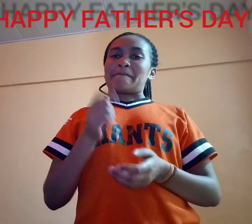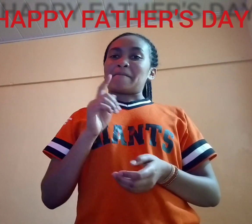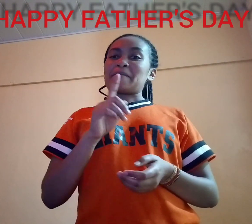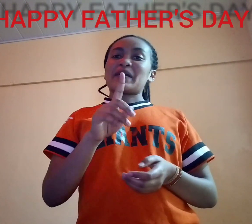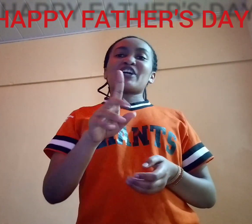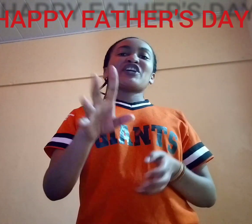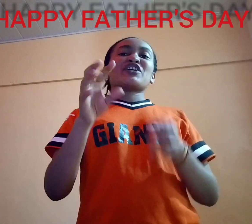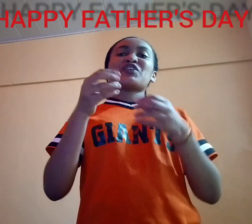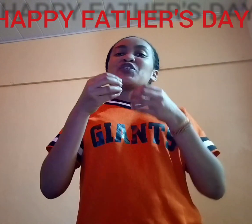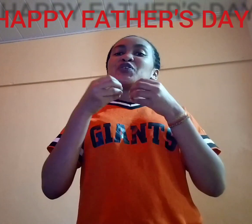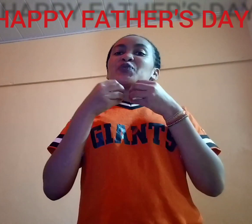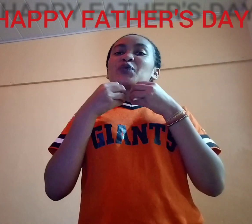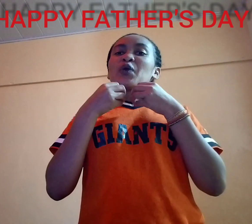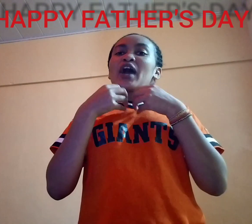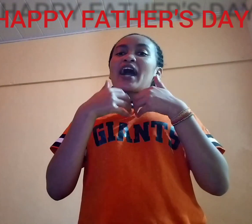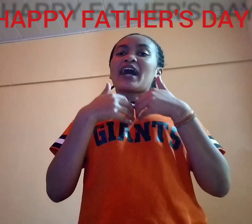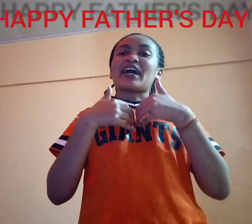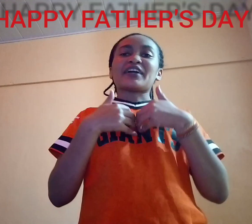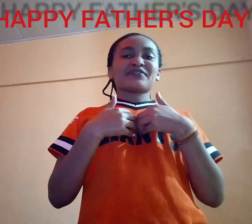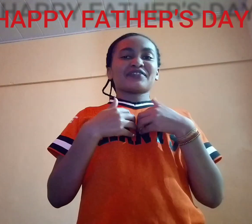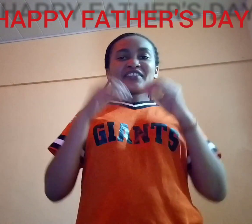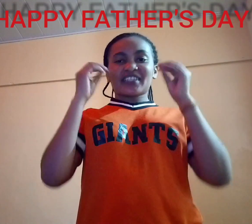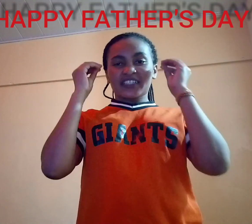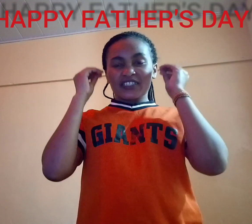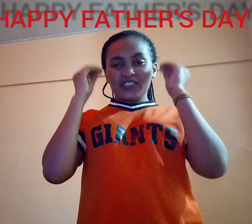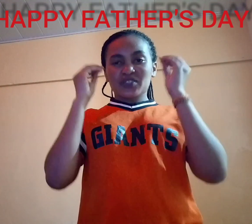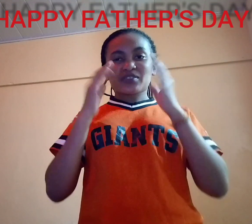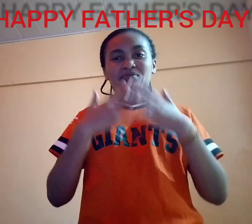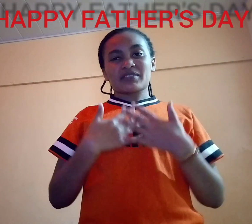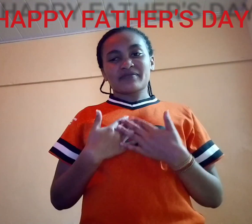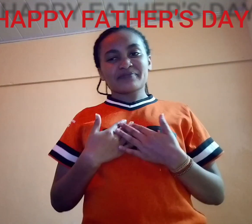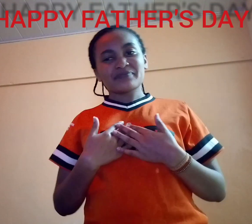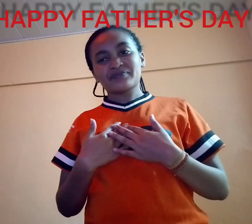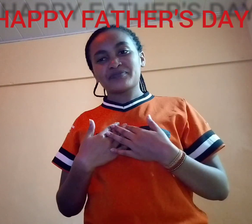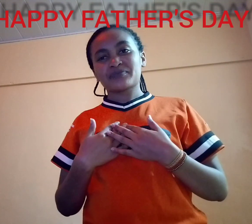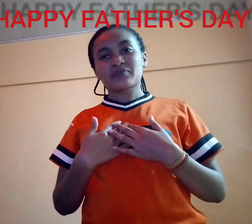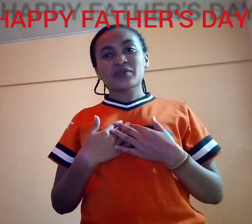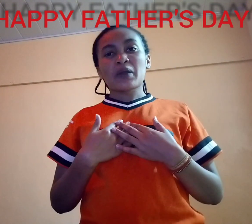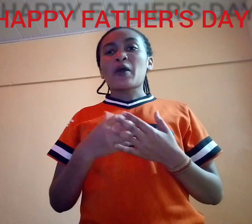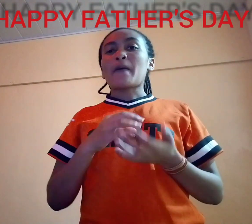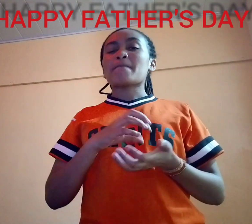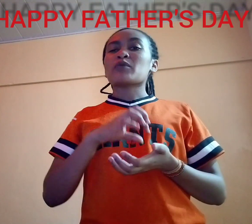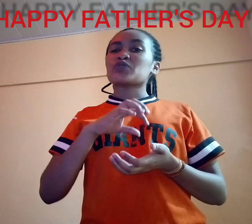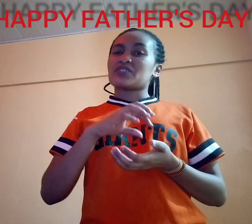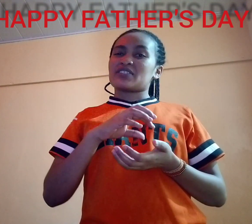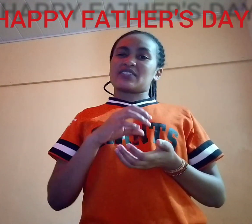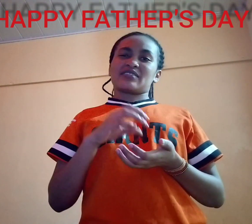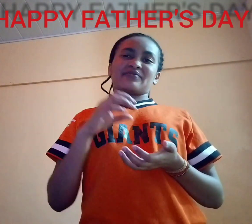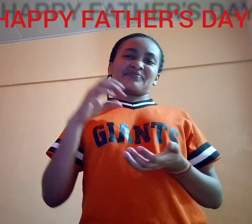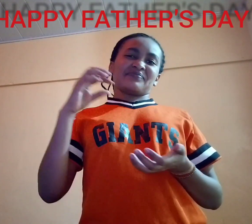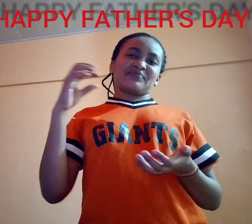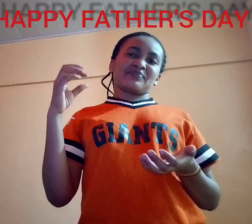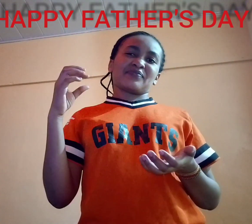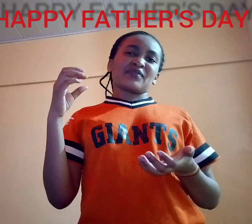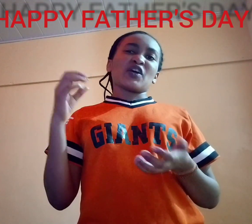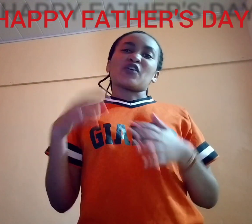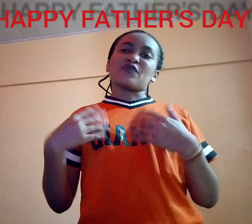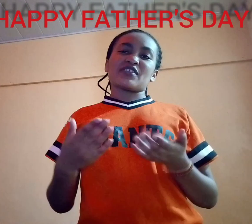you have taught me most of the